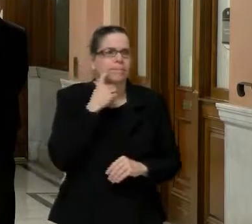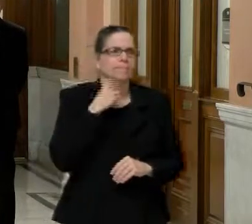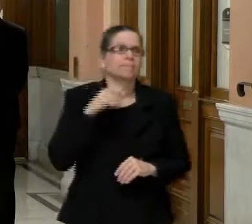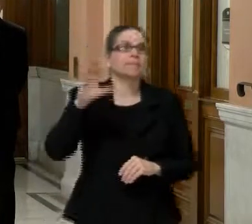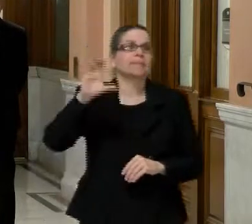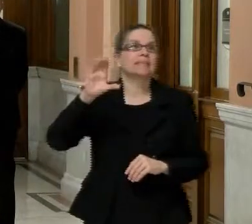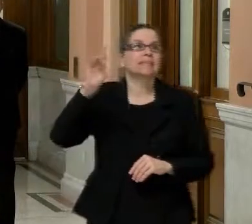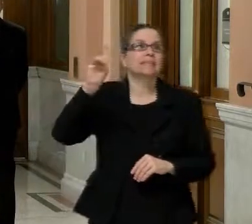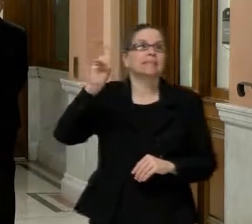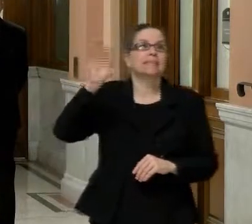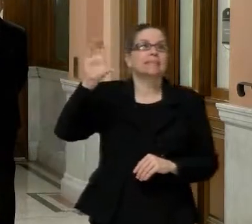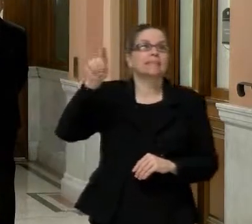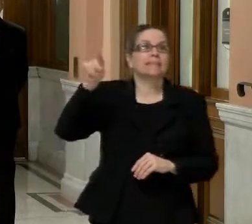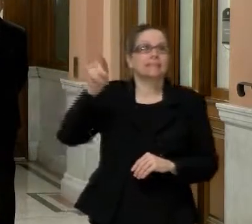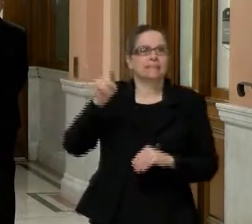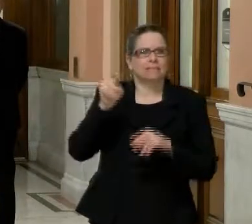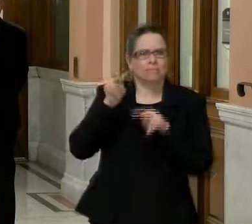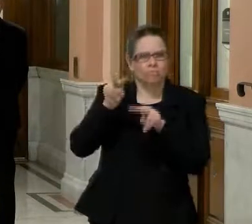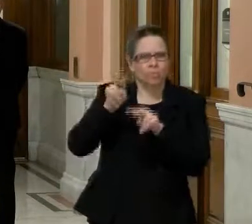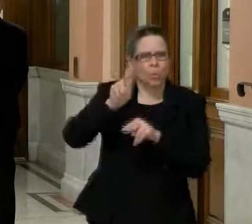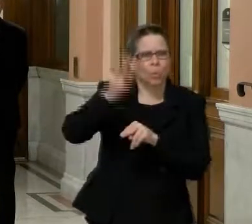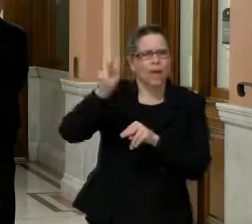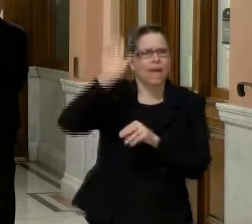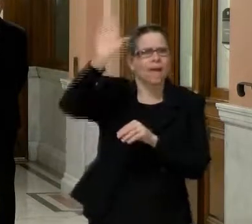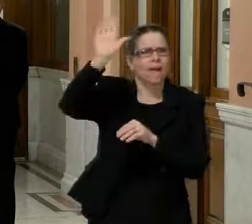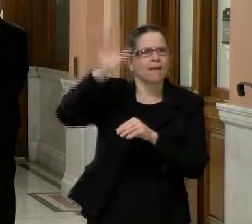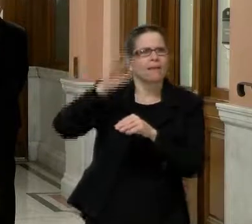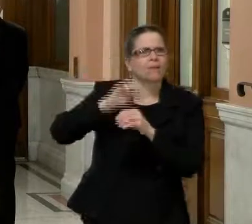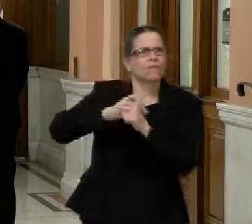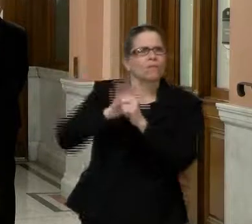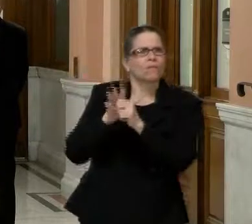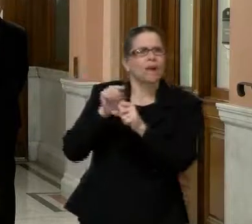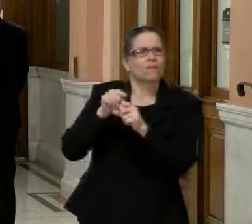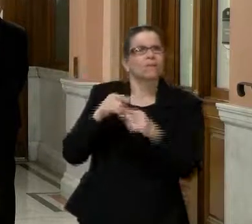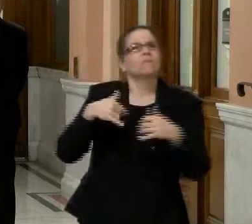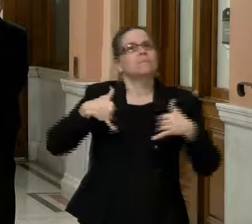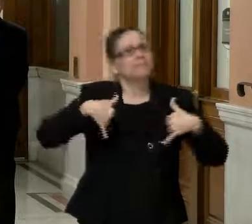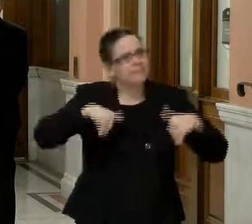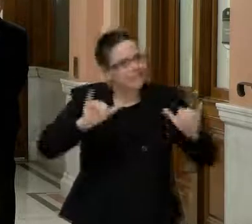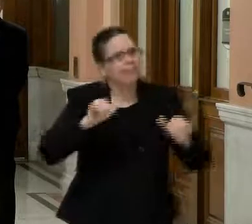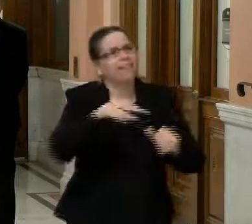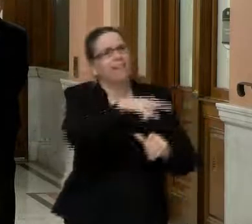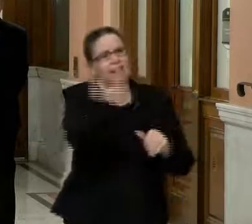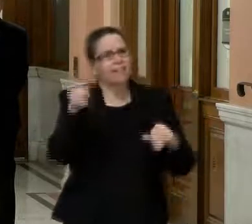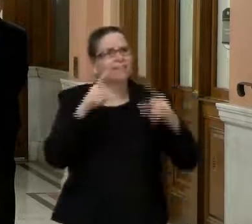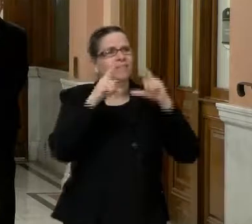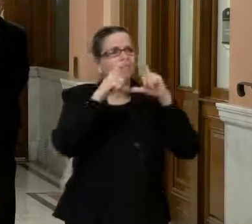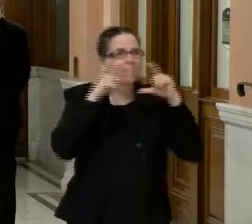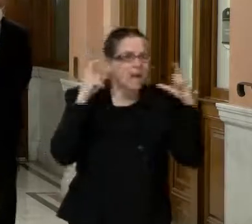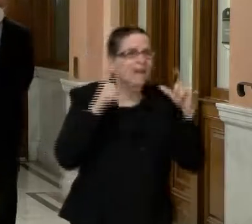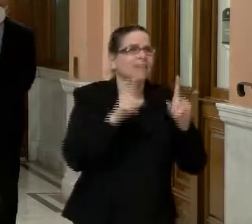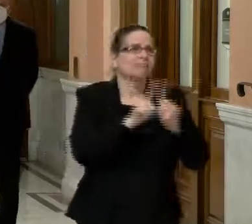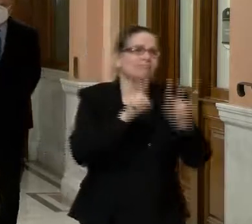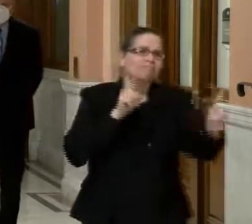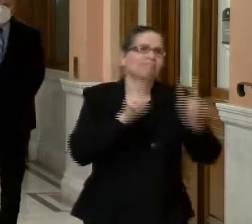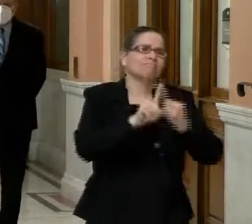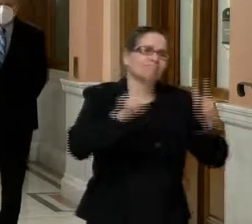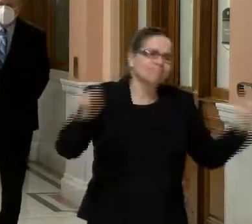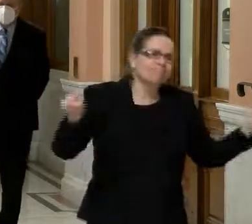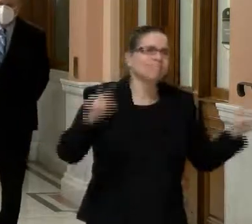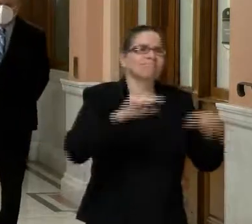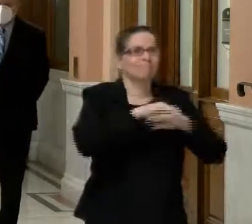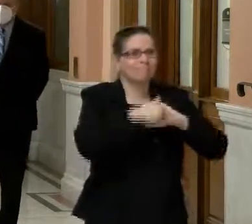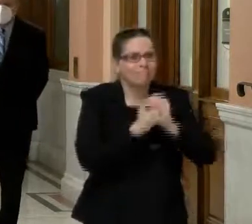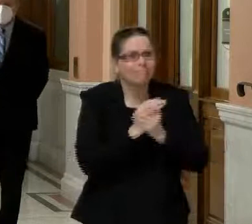to continue to wear the masks, continue to do the social distancing, stay home, uh, in your bubble, uh,